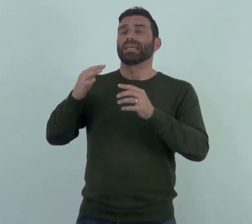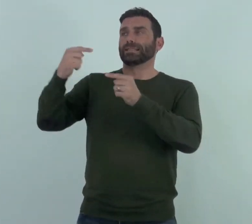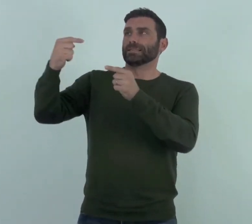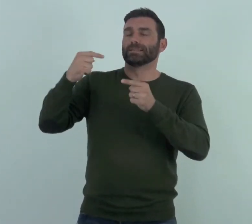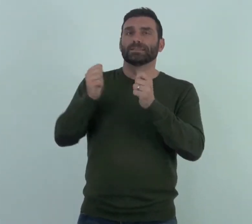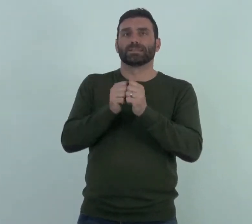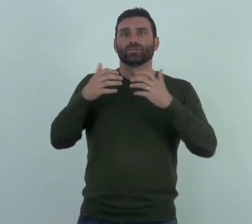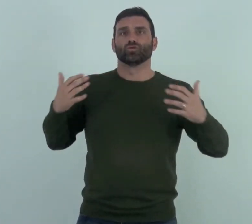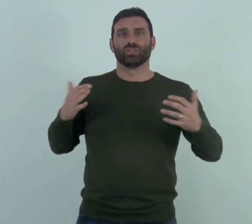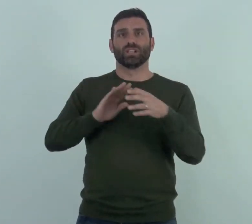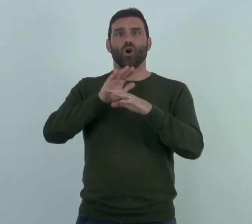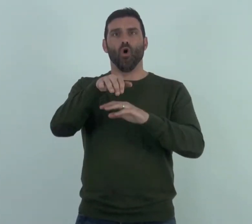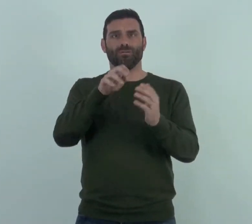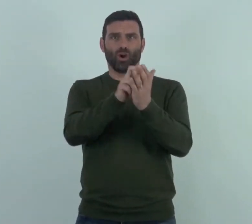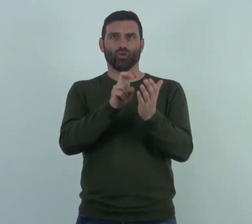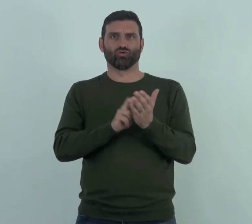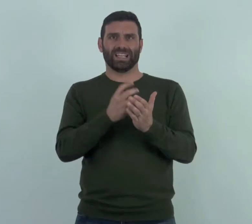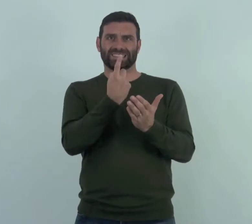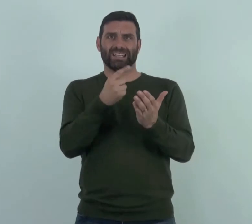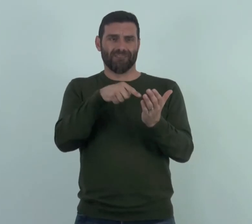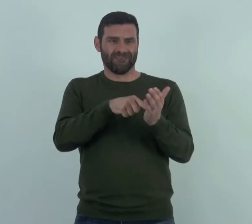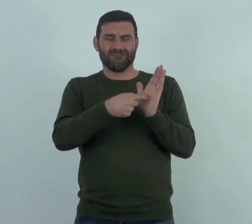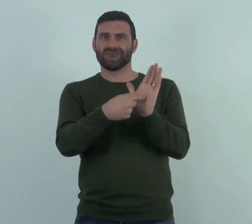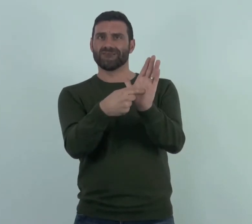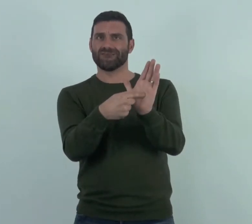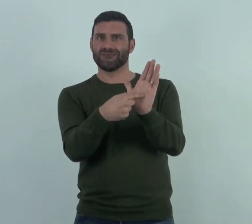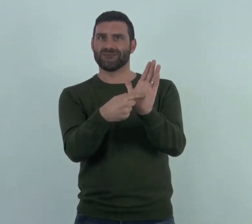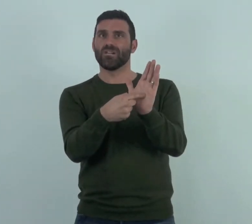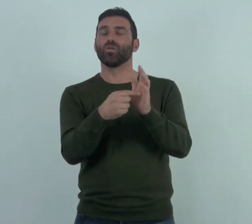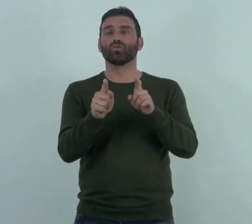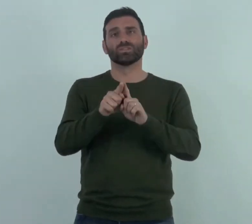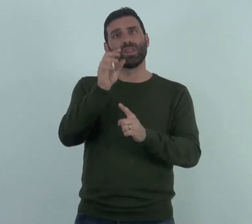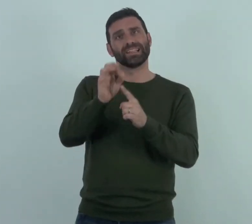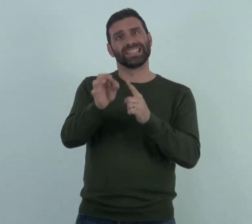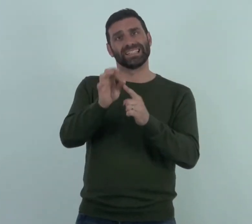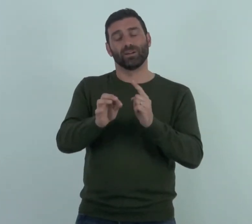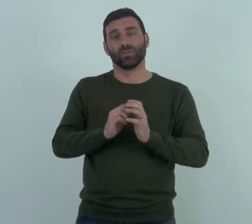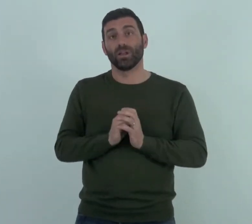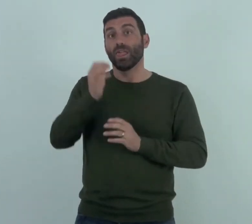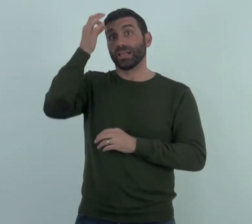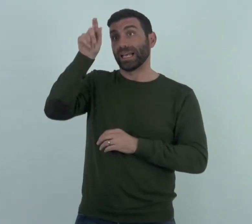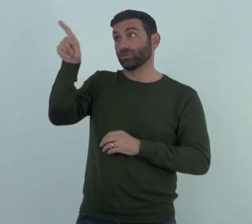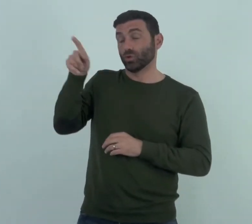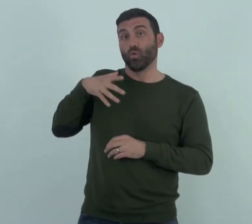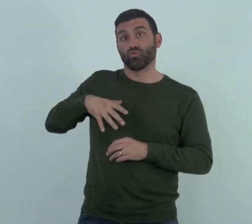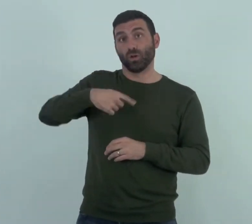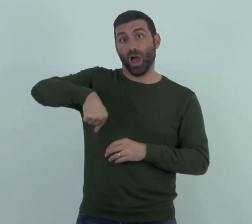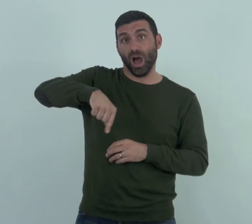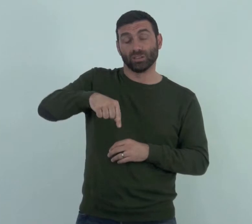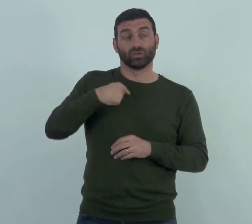a new one. We had been in disagreement with Wolverhampton Council over the details of the contract. The